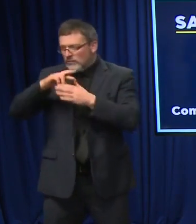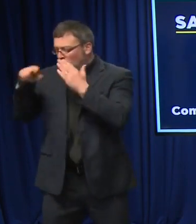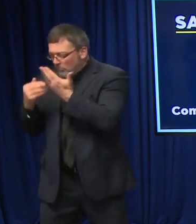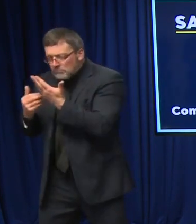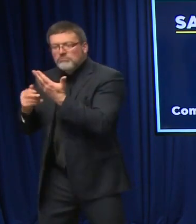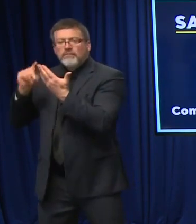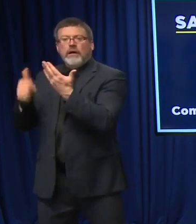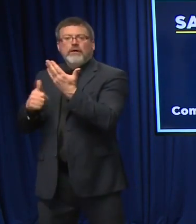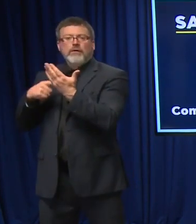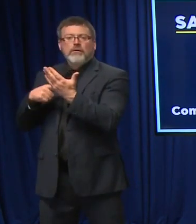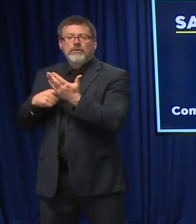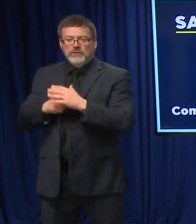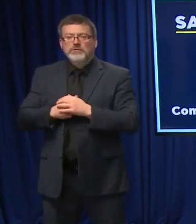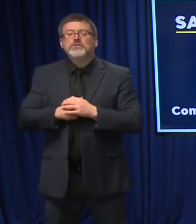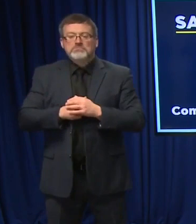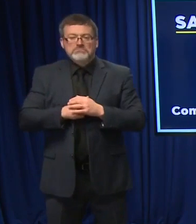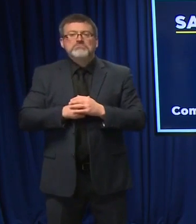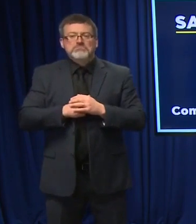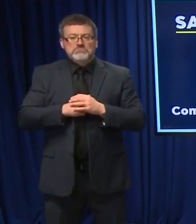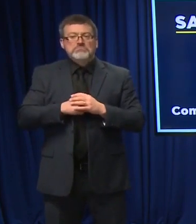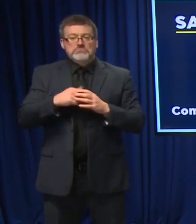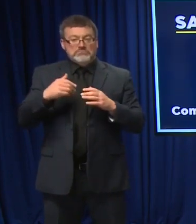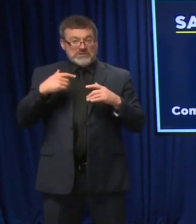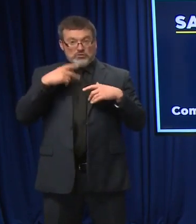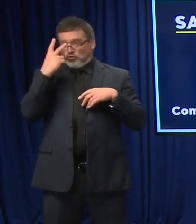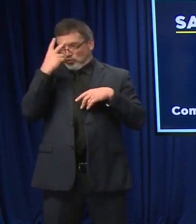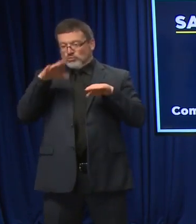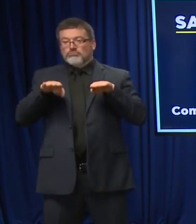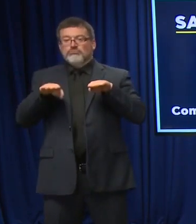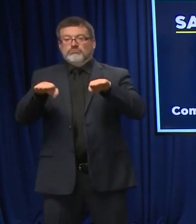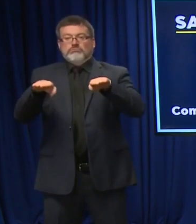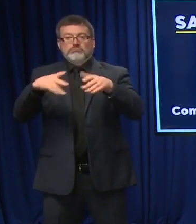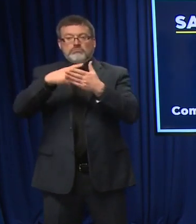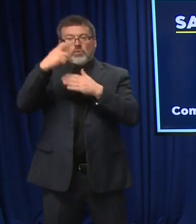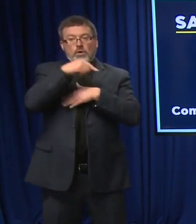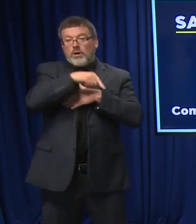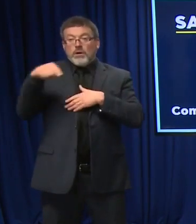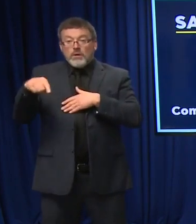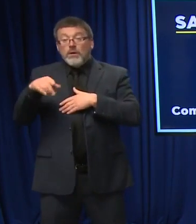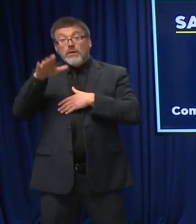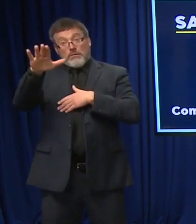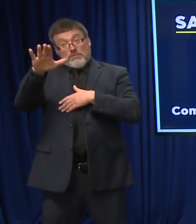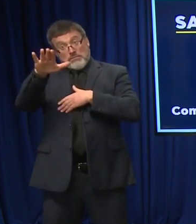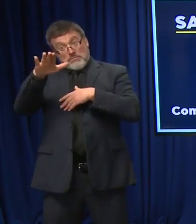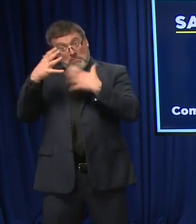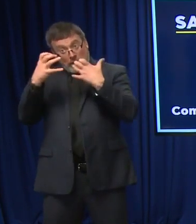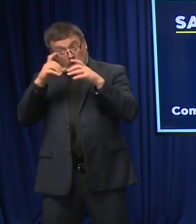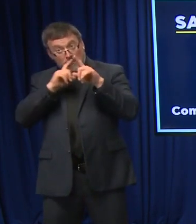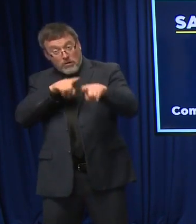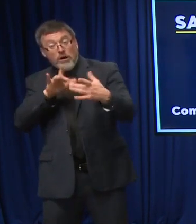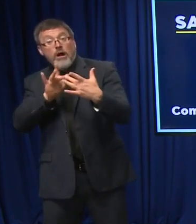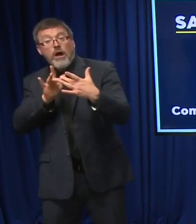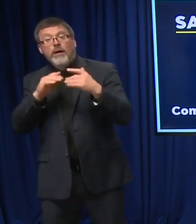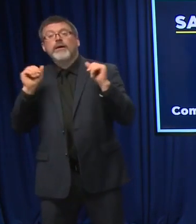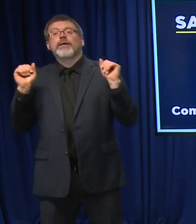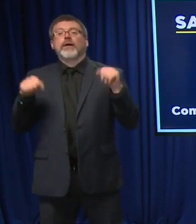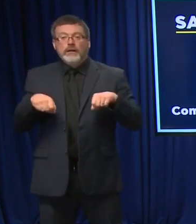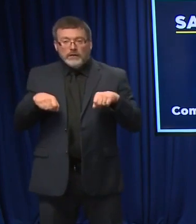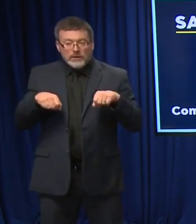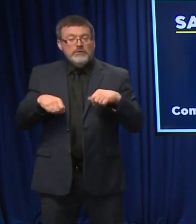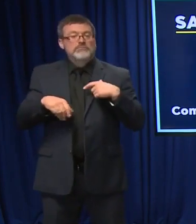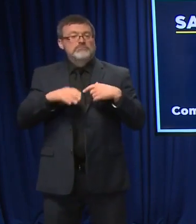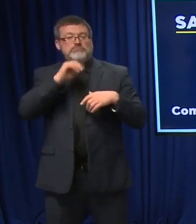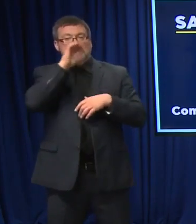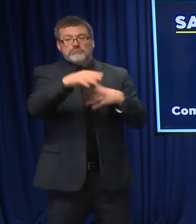So there's a couple different opportunities here. Individual families will be able to order online at-home rapid tests, which will then be delivered via Amazon